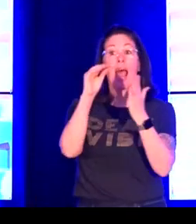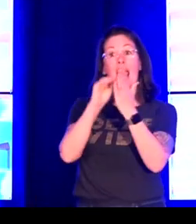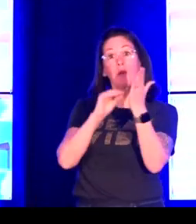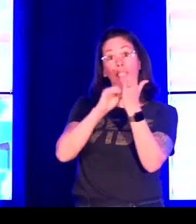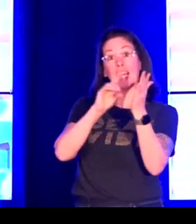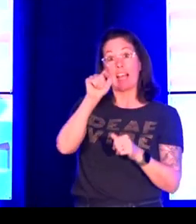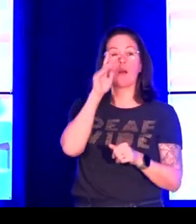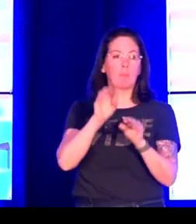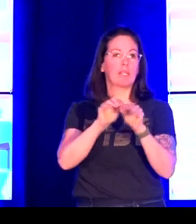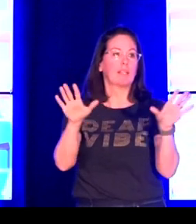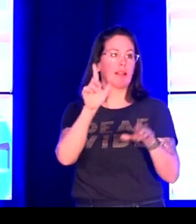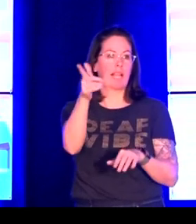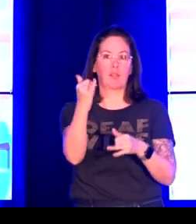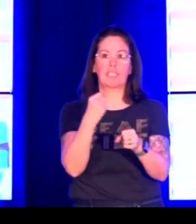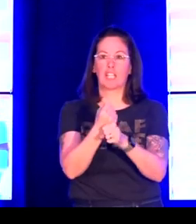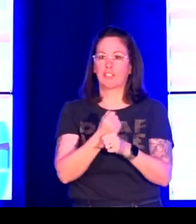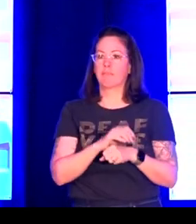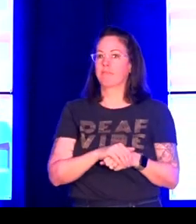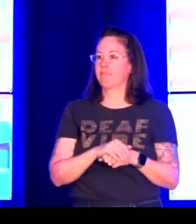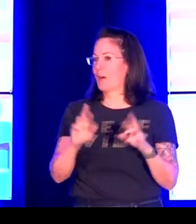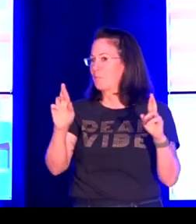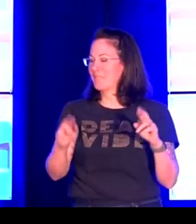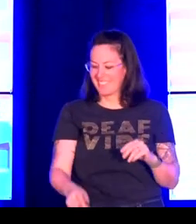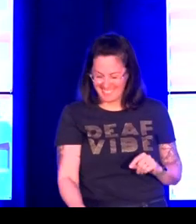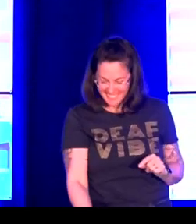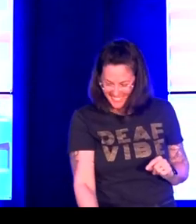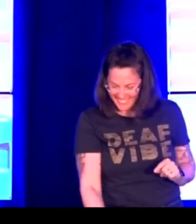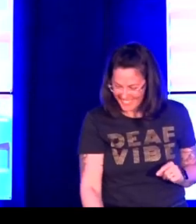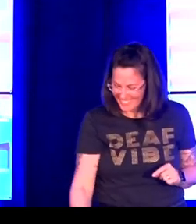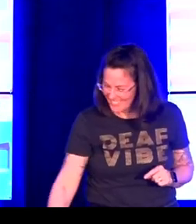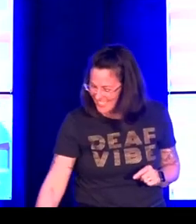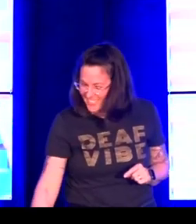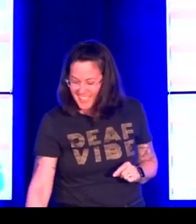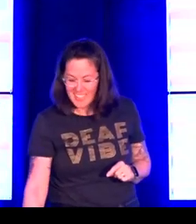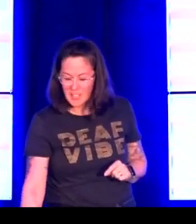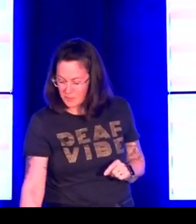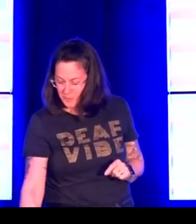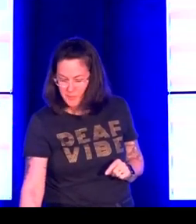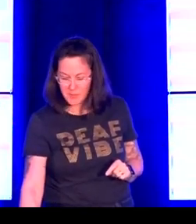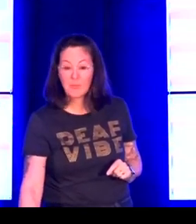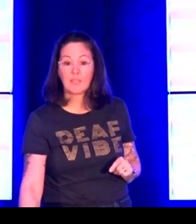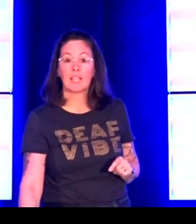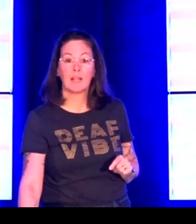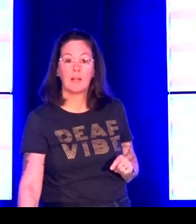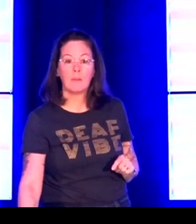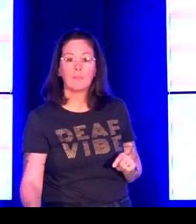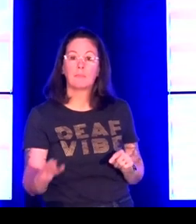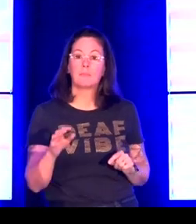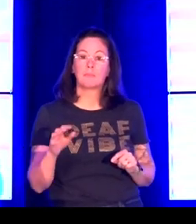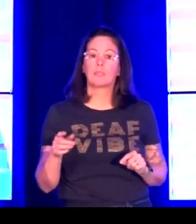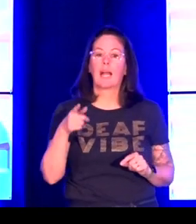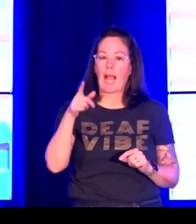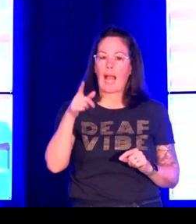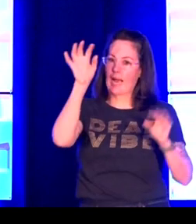influences how people who use spoken languages also communicate. And I hope that the annotated video data will be